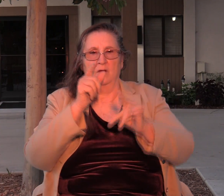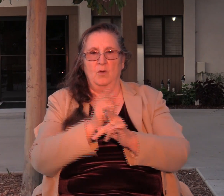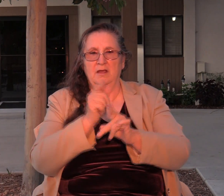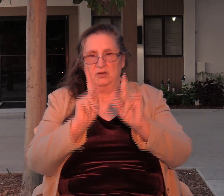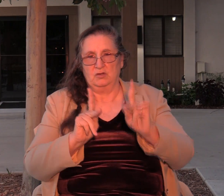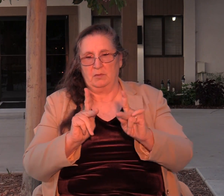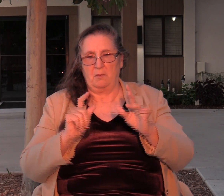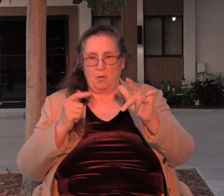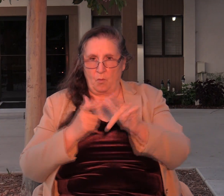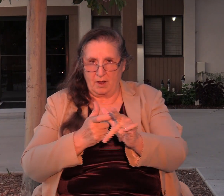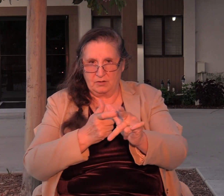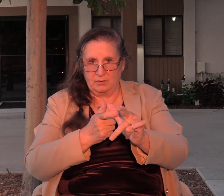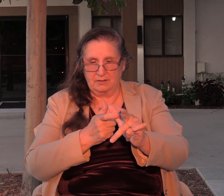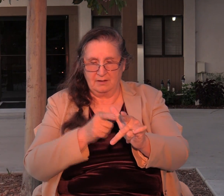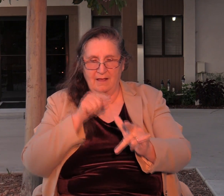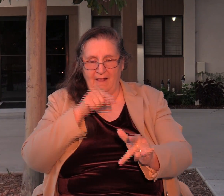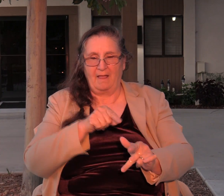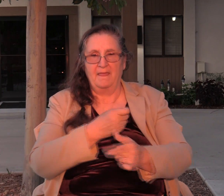guys there's a bimeleks everywhere